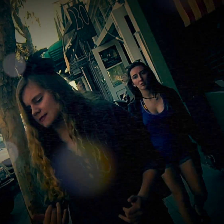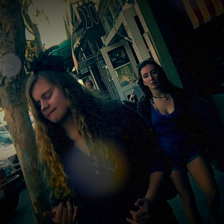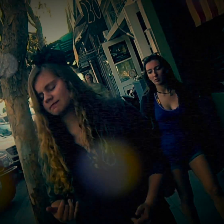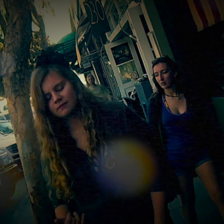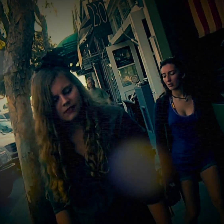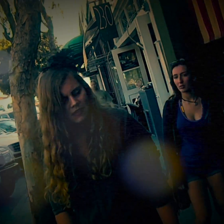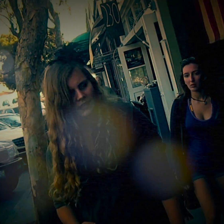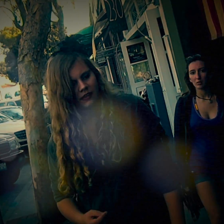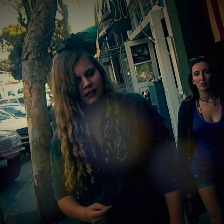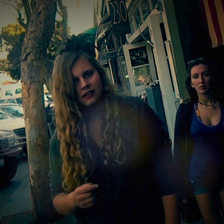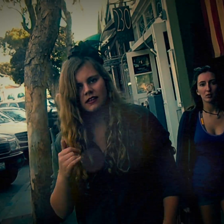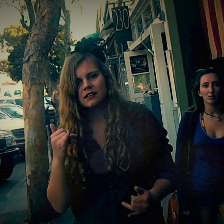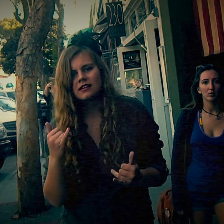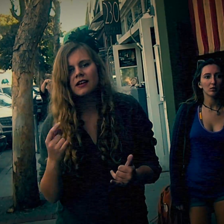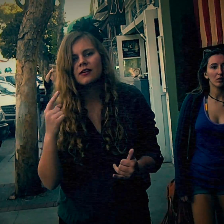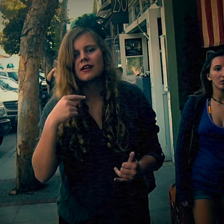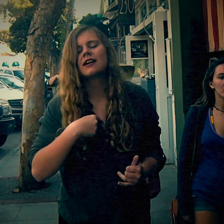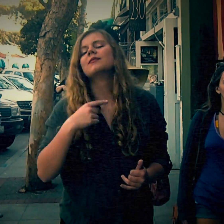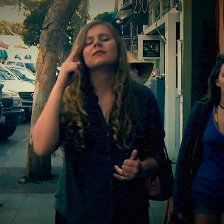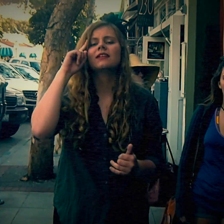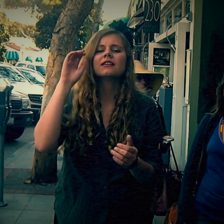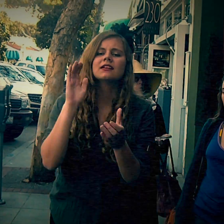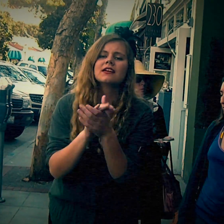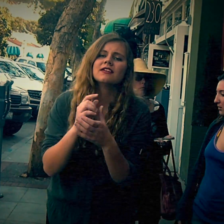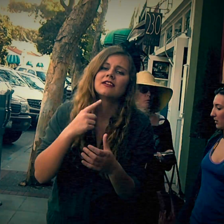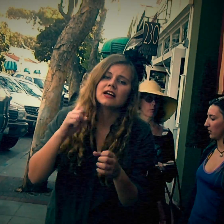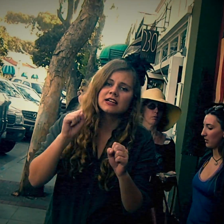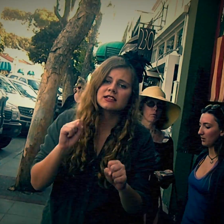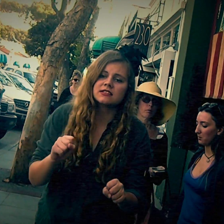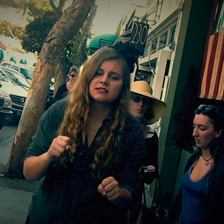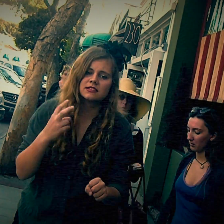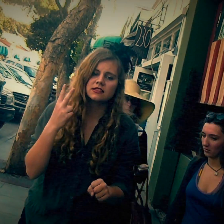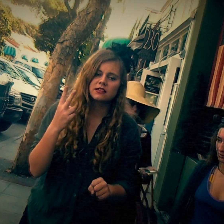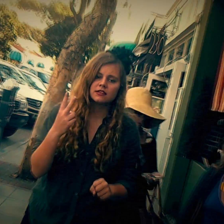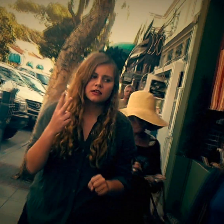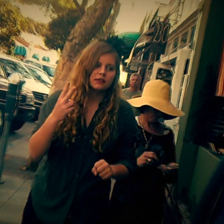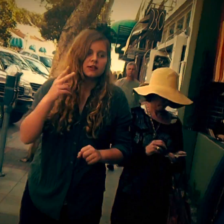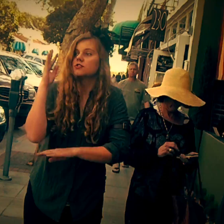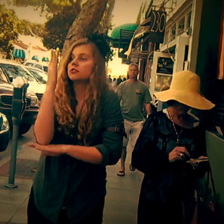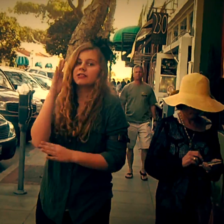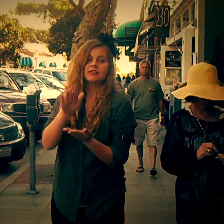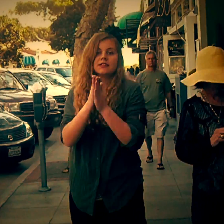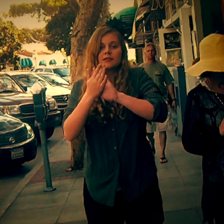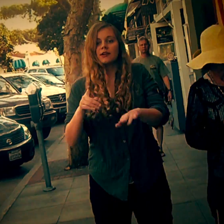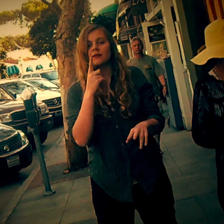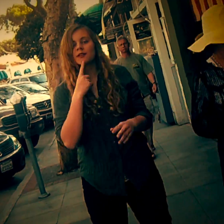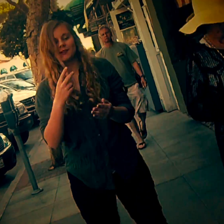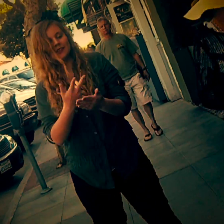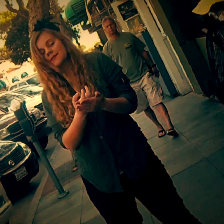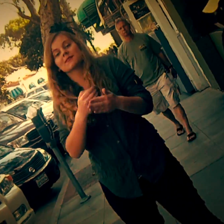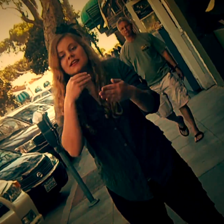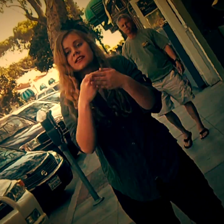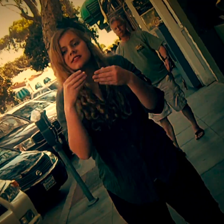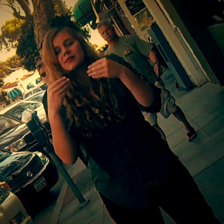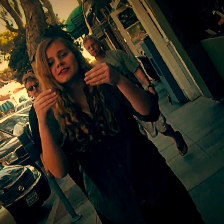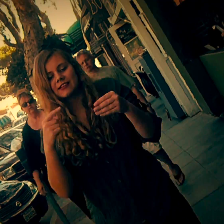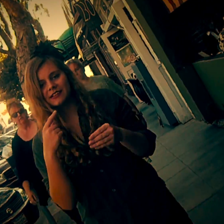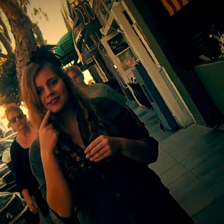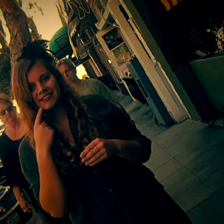time, this time I think it's for real, I can see All the tree tops turning red The beggars near